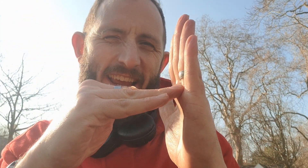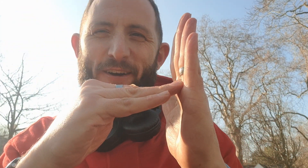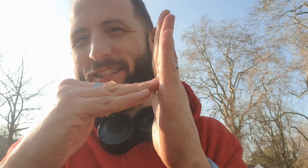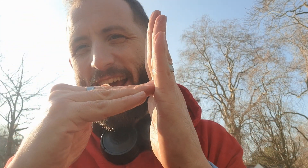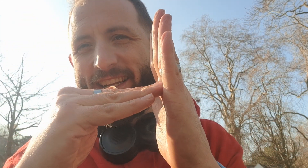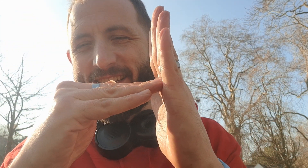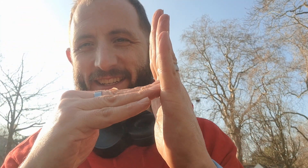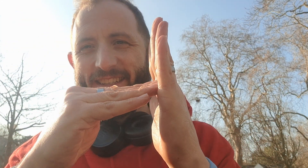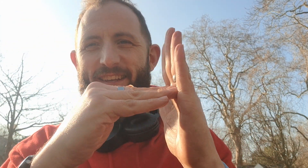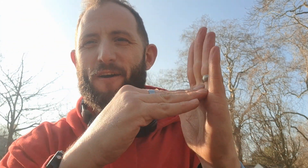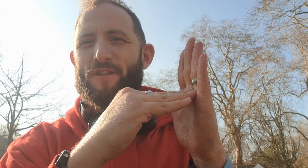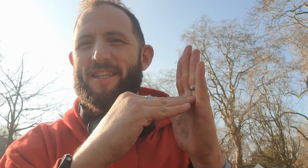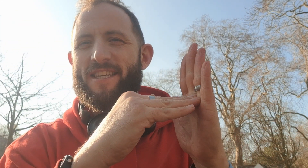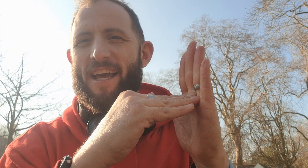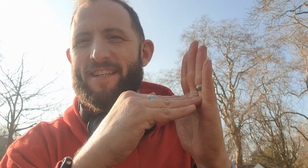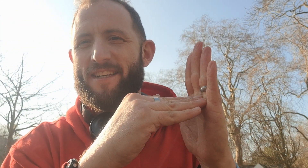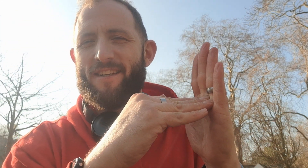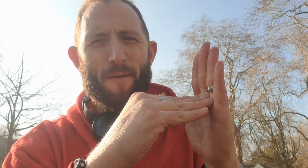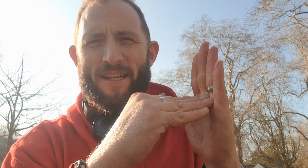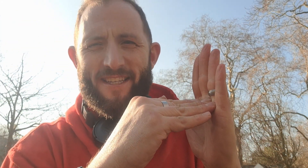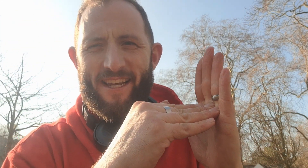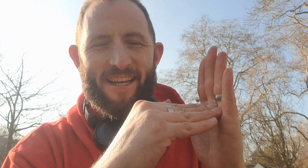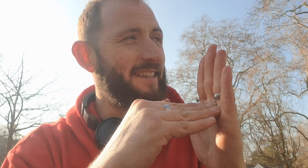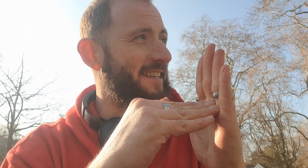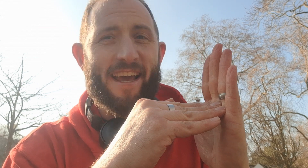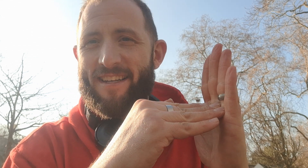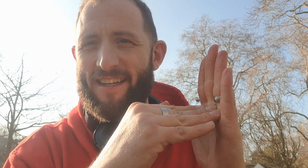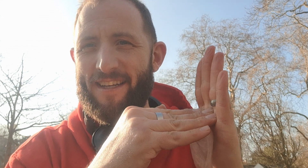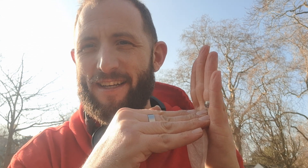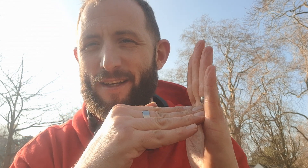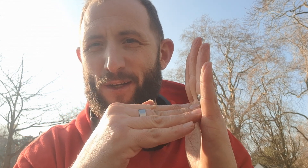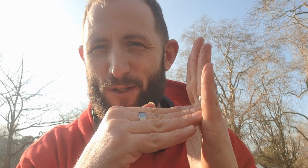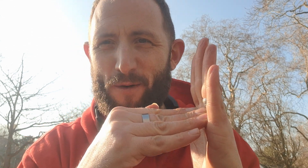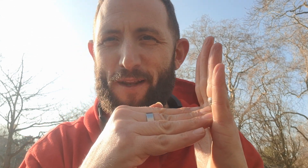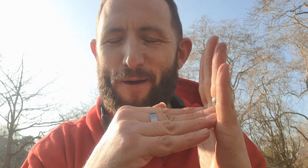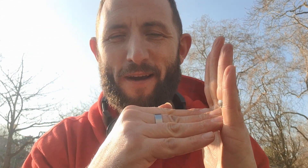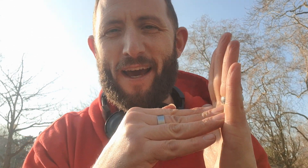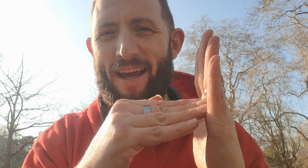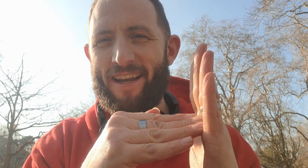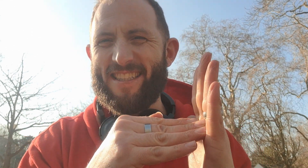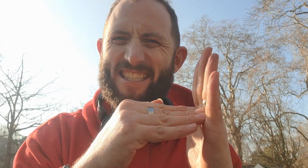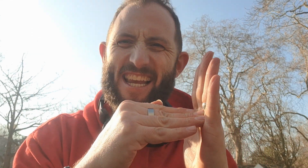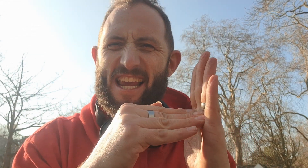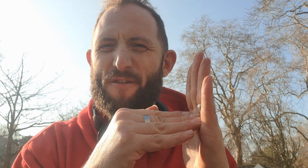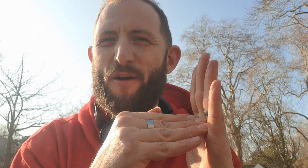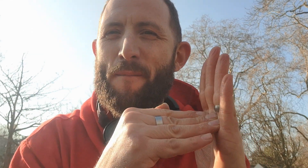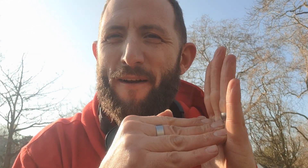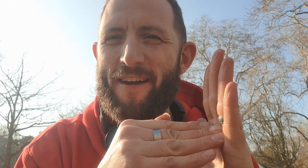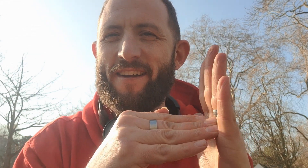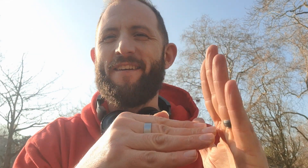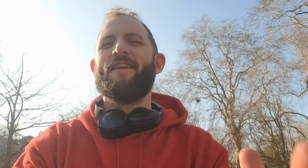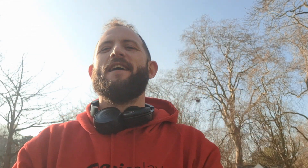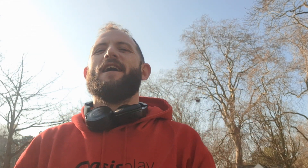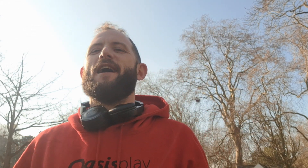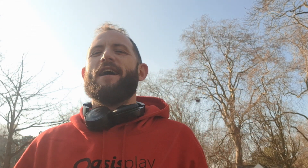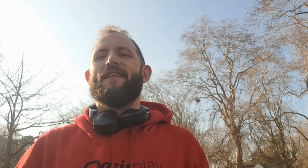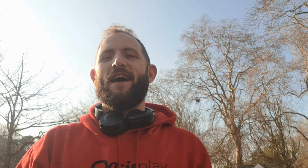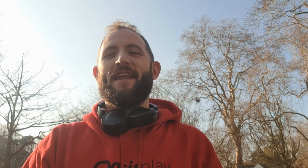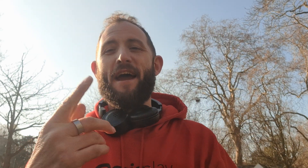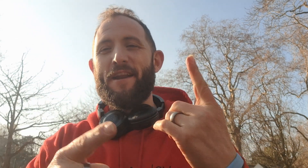or Zed obviously Zed I mean Z Zed because we're in the UK Z if you're American now you